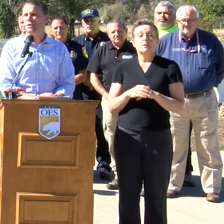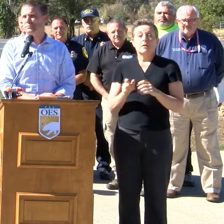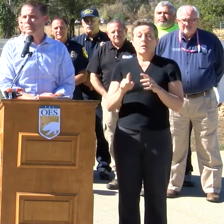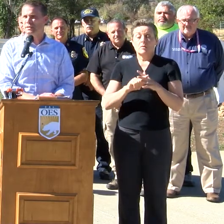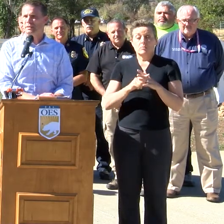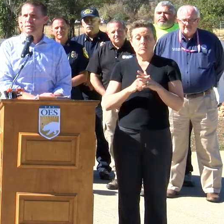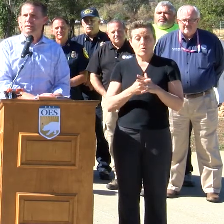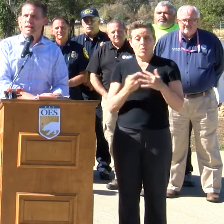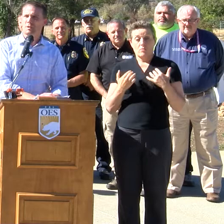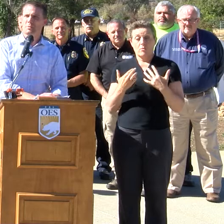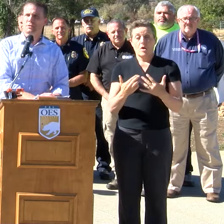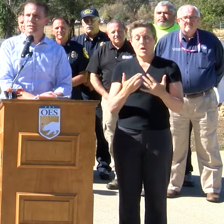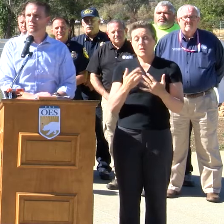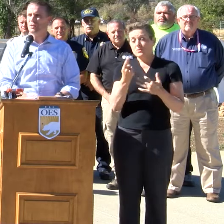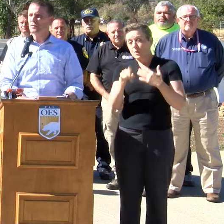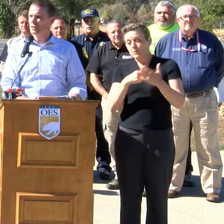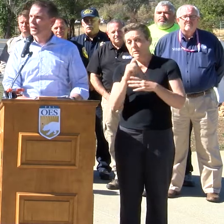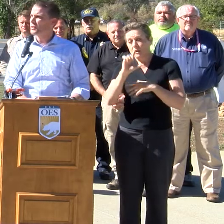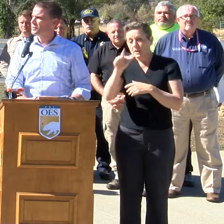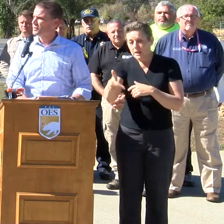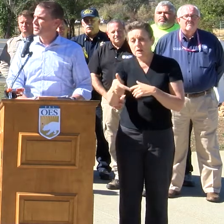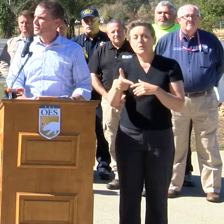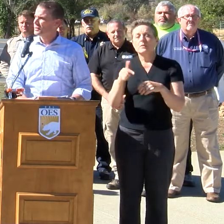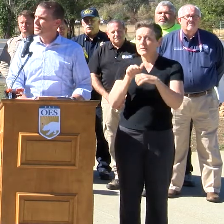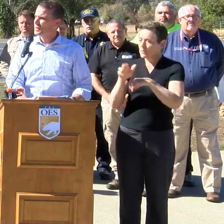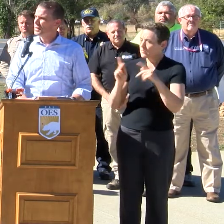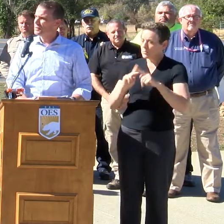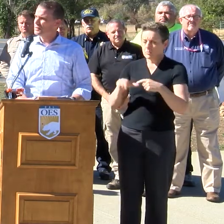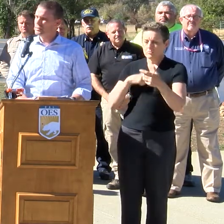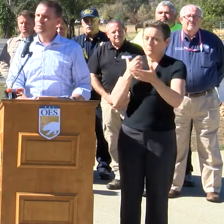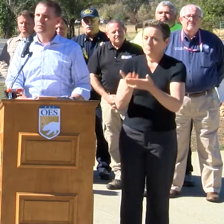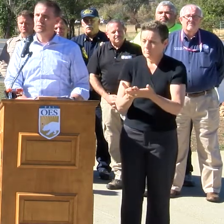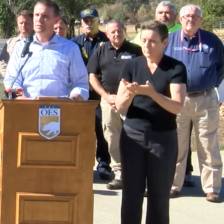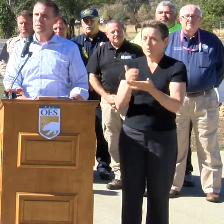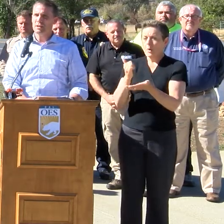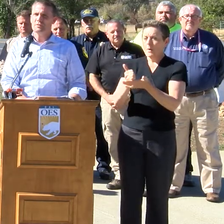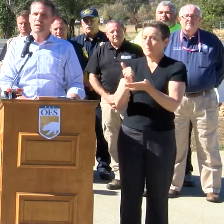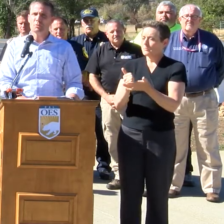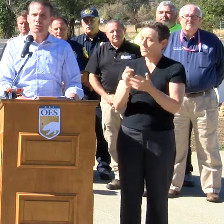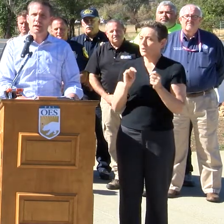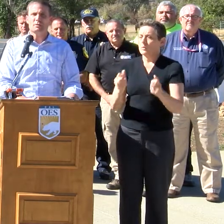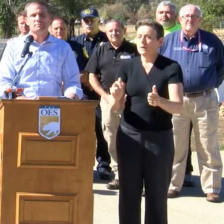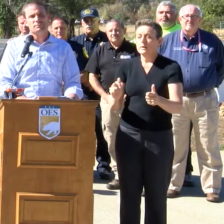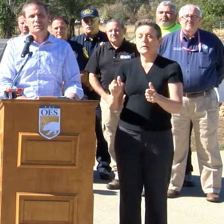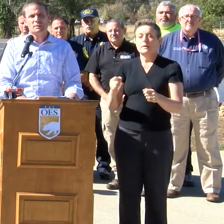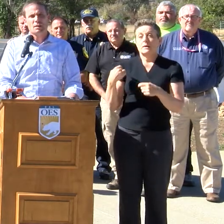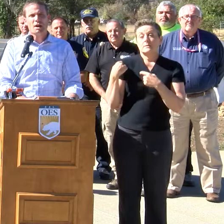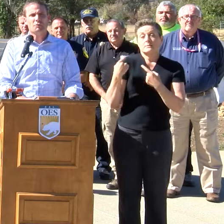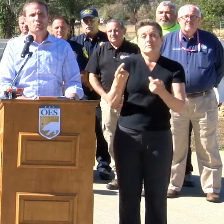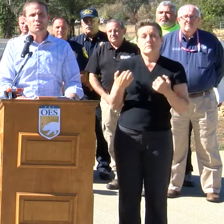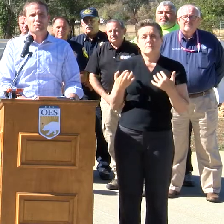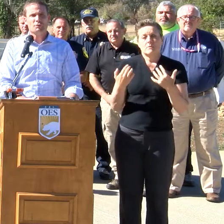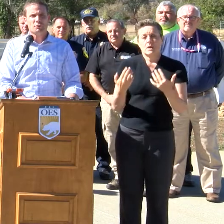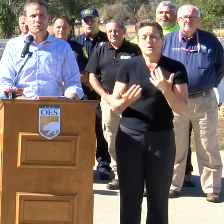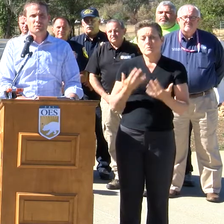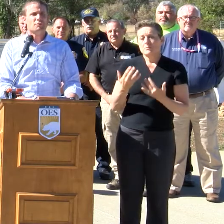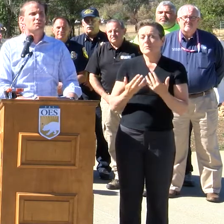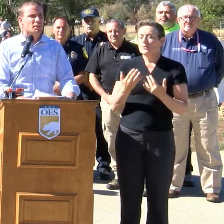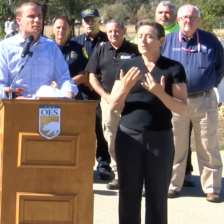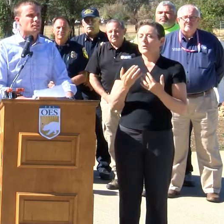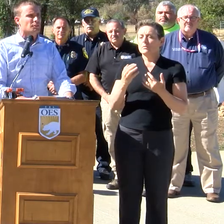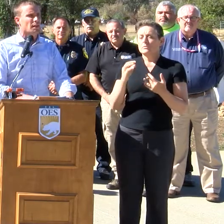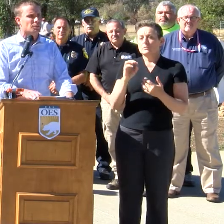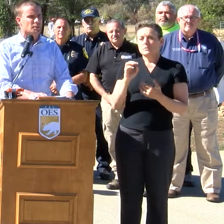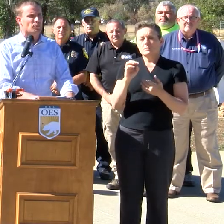breaking out, they had representatives on the ground. And since the Valley fire broke out, Office of Emergency Services